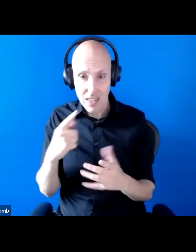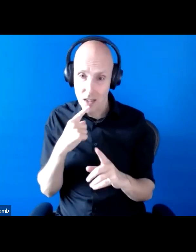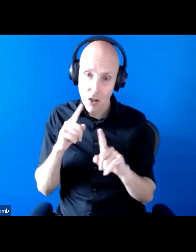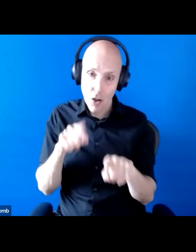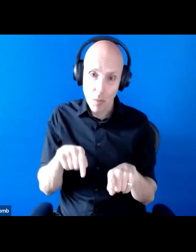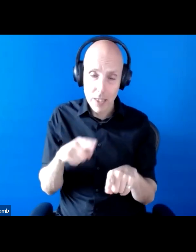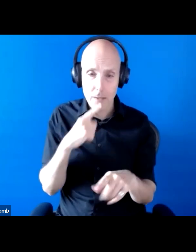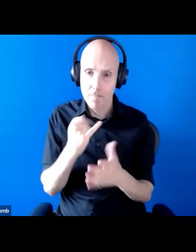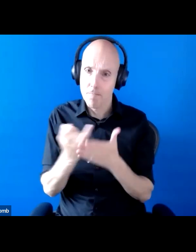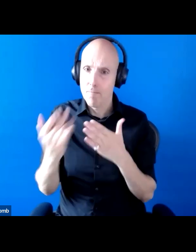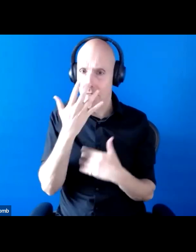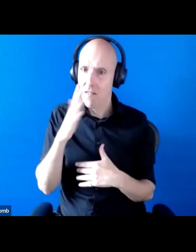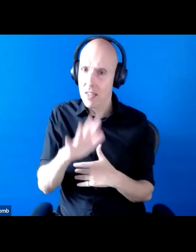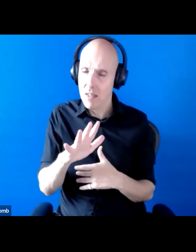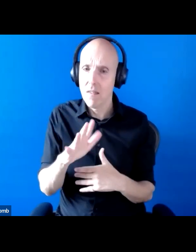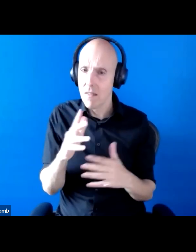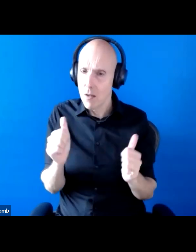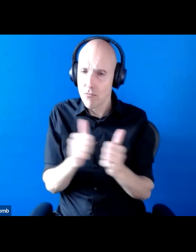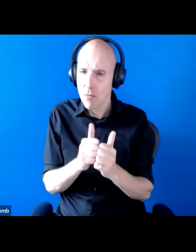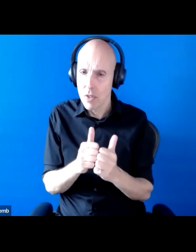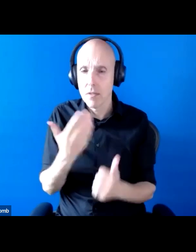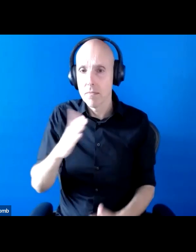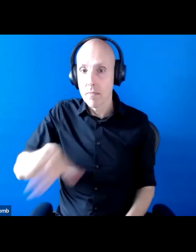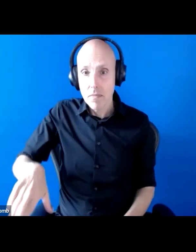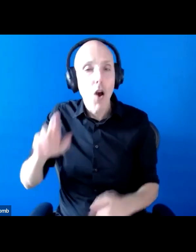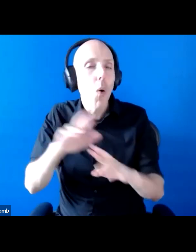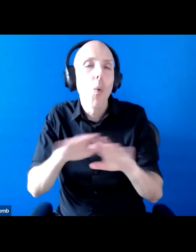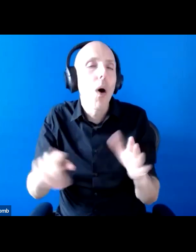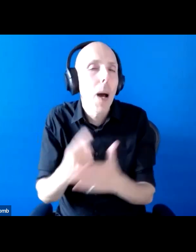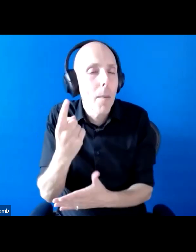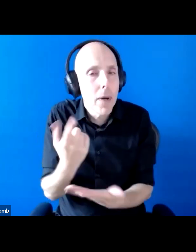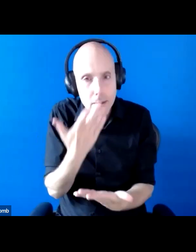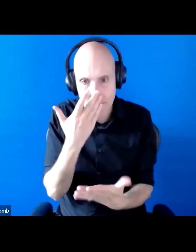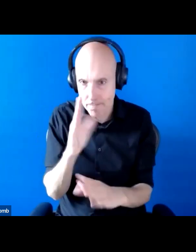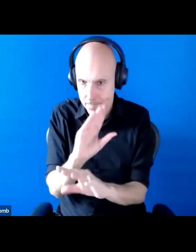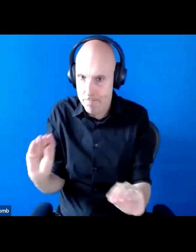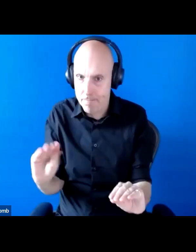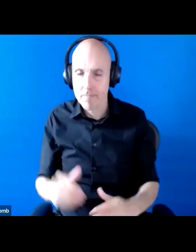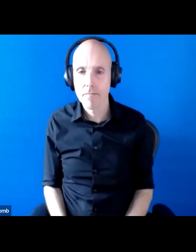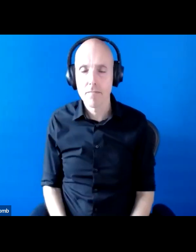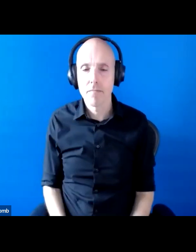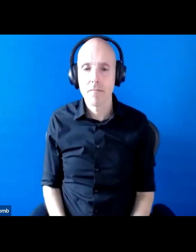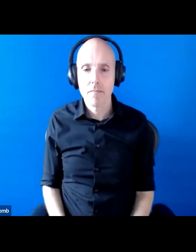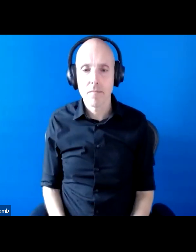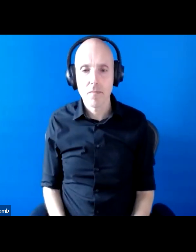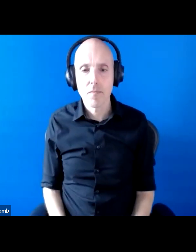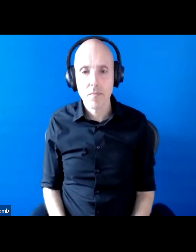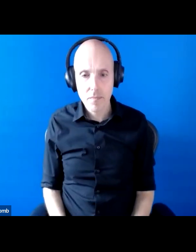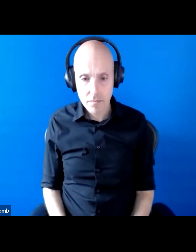offensive or inappropriate. Hopefully that won't happen, but we just need to mention that. We do also encourage you